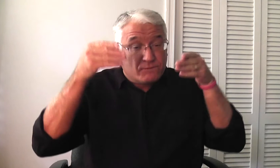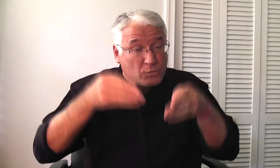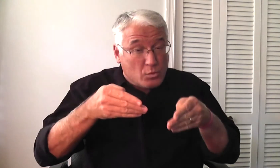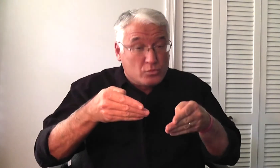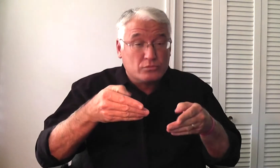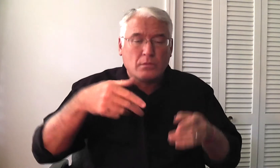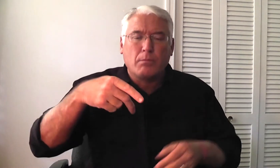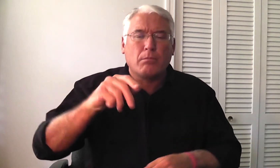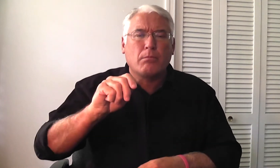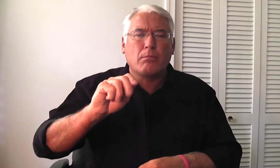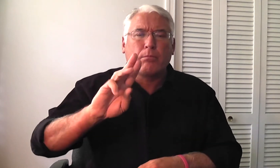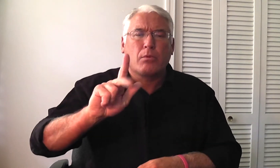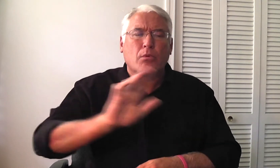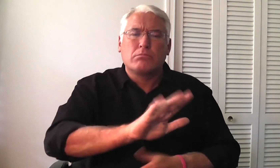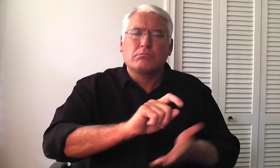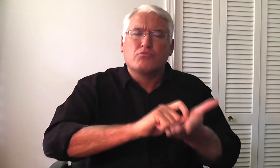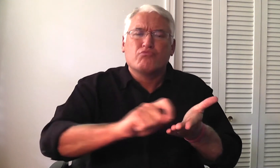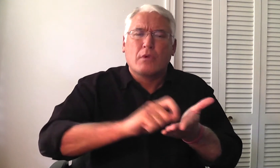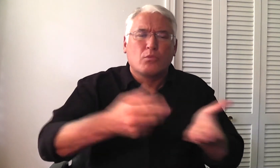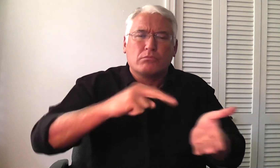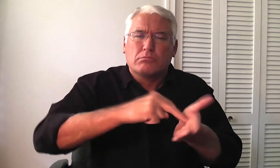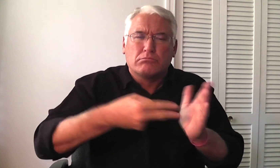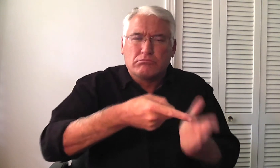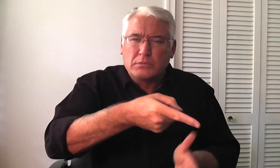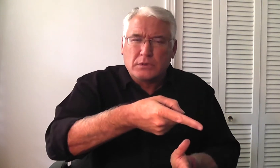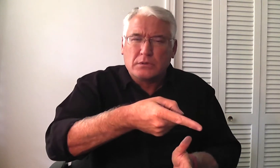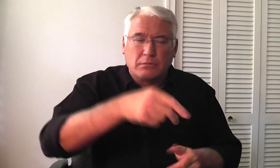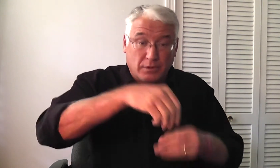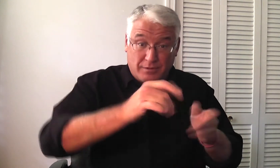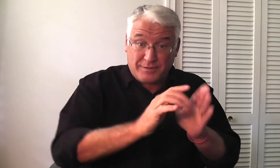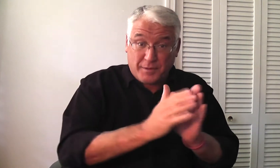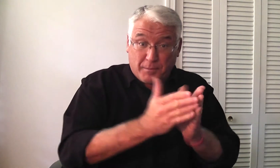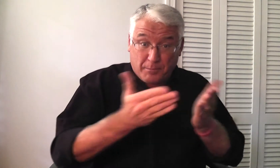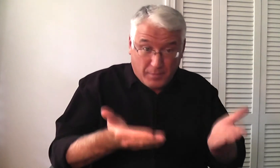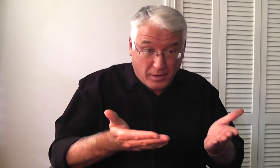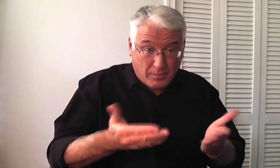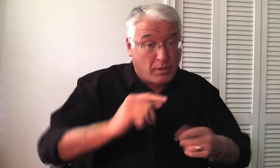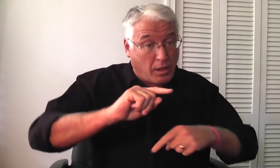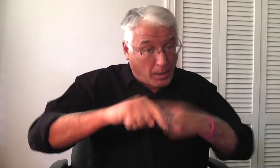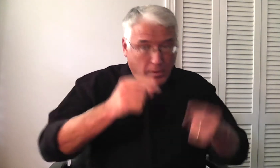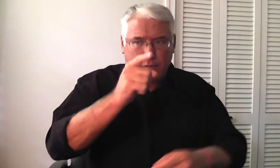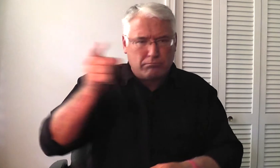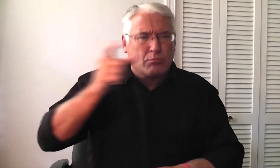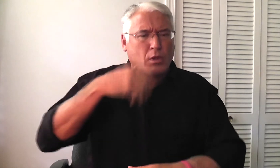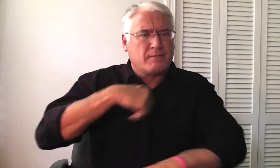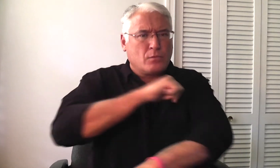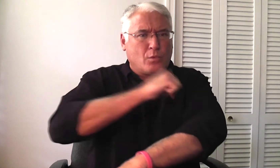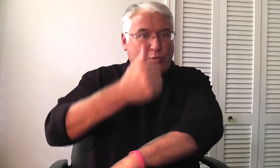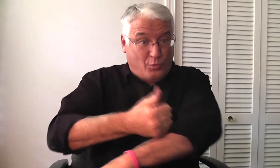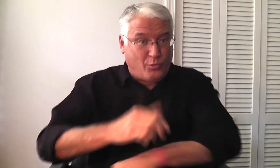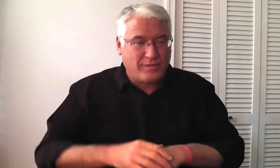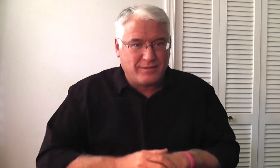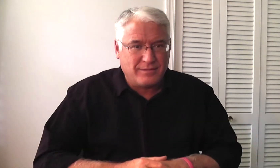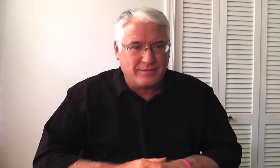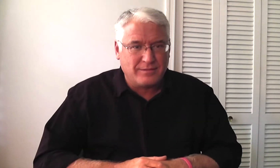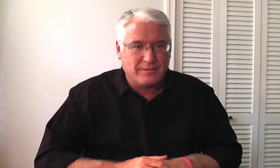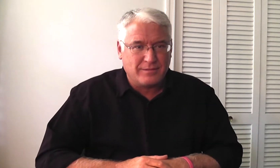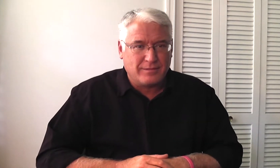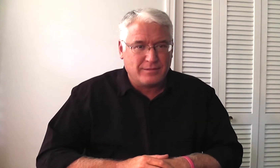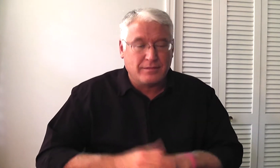We are focusing on who Paul is writing to, who he means right now. He is talking about the